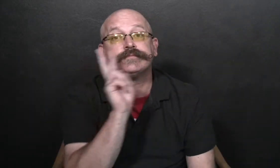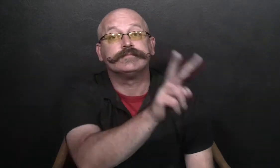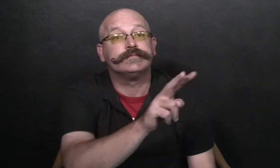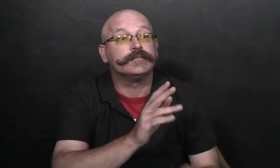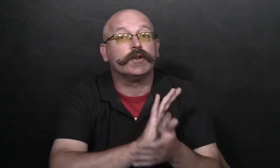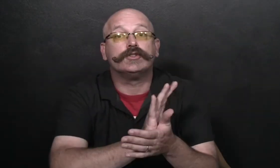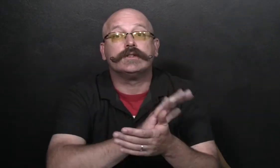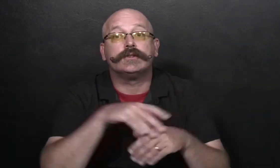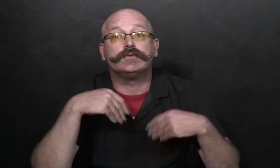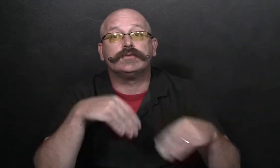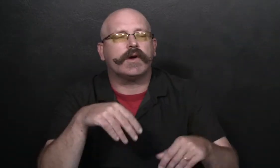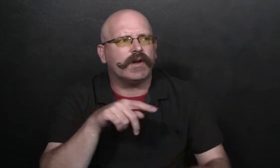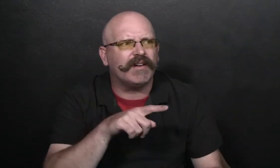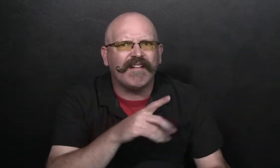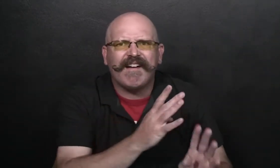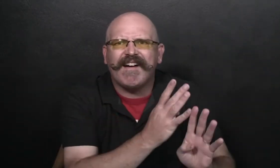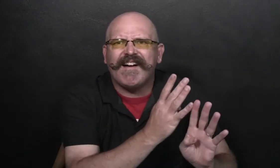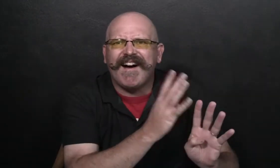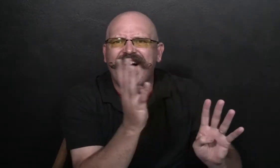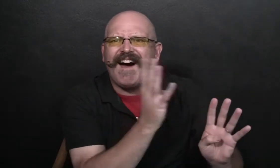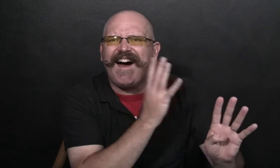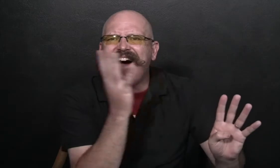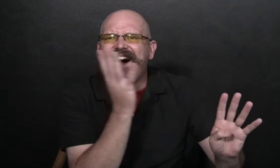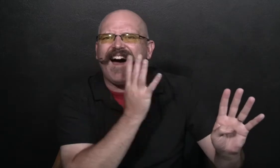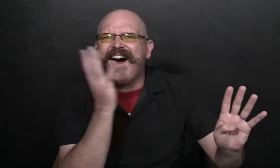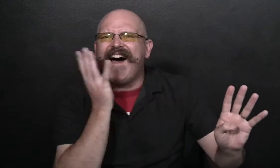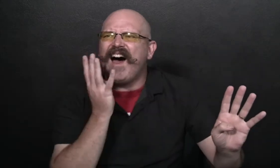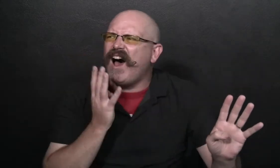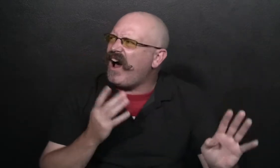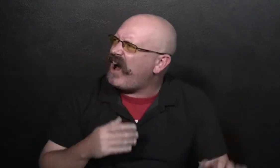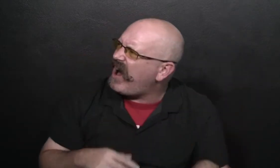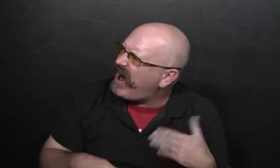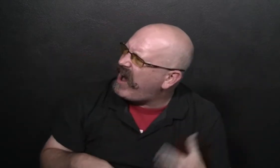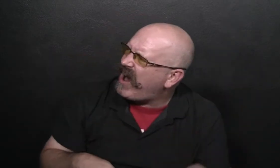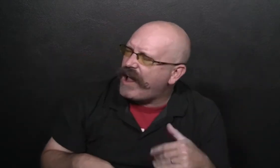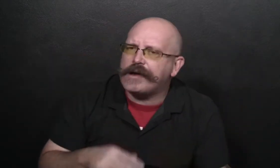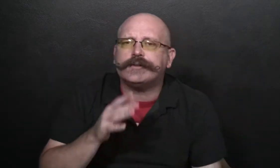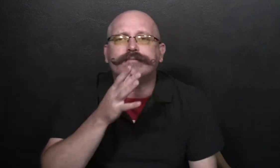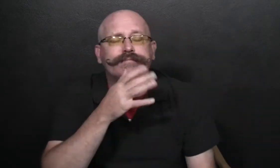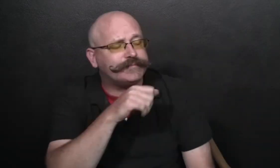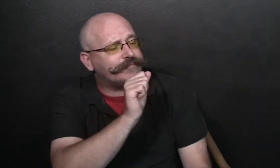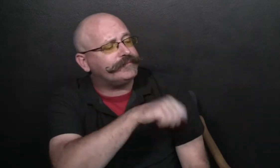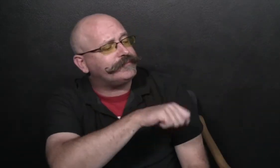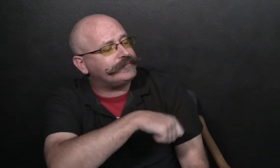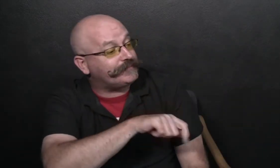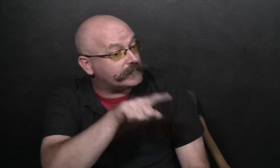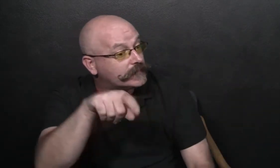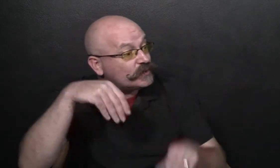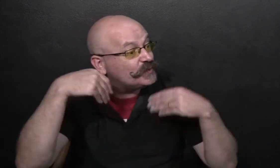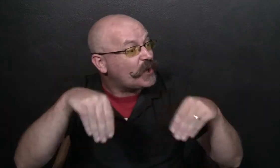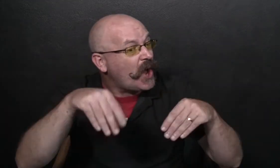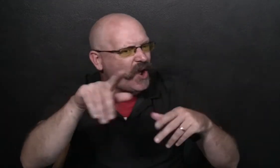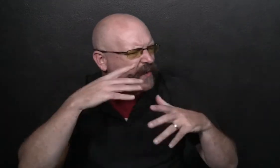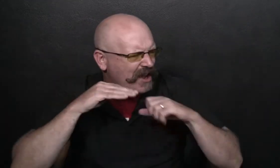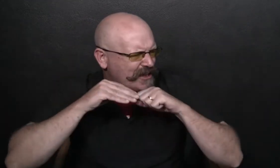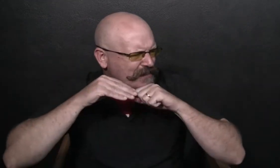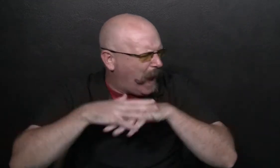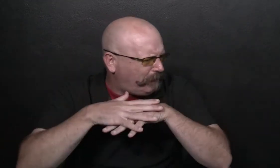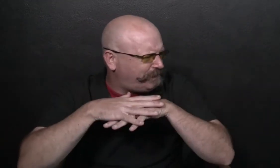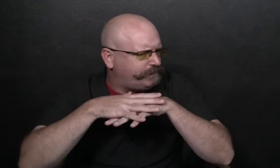When they went to the cheese store, they had to wait in a long line. Trinka's mom explained that they